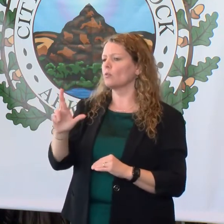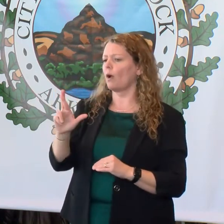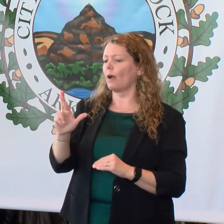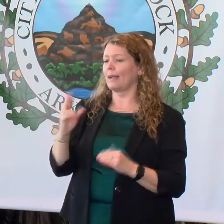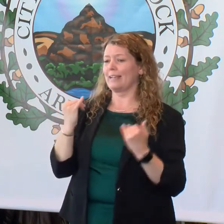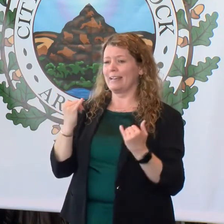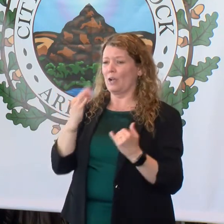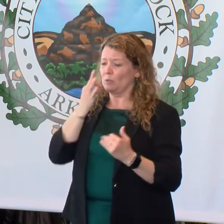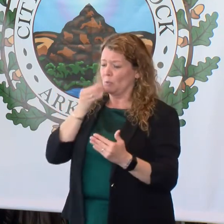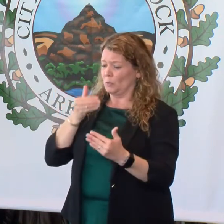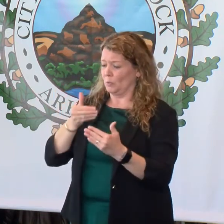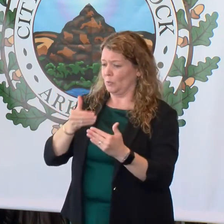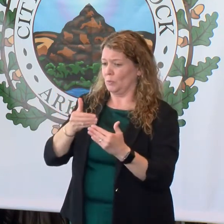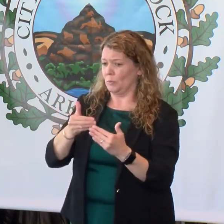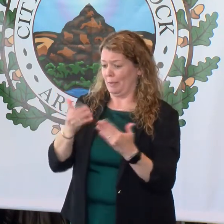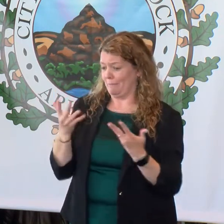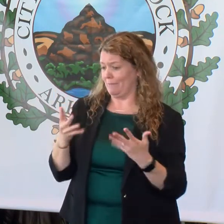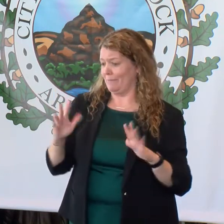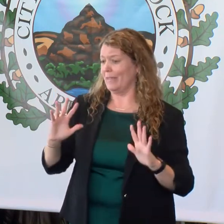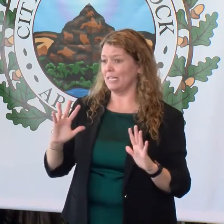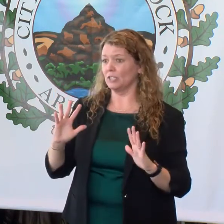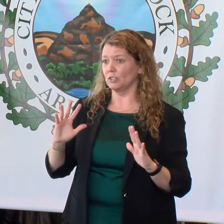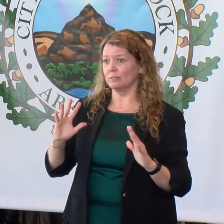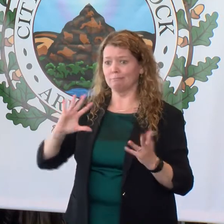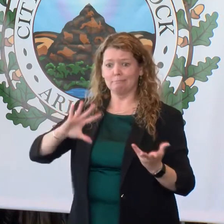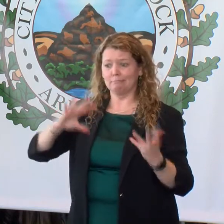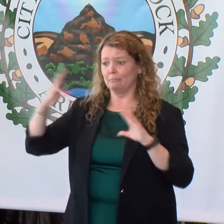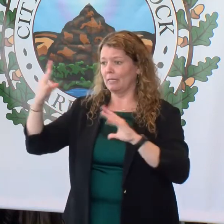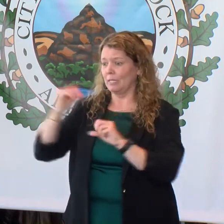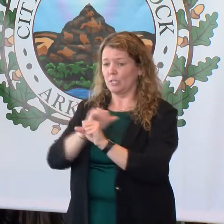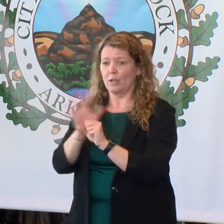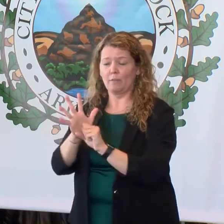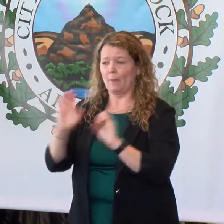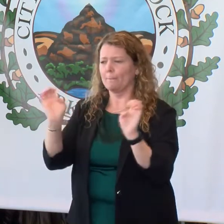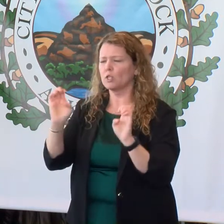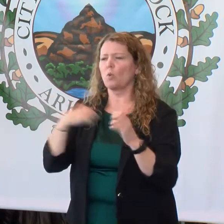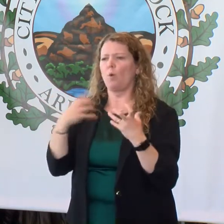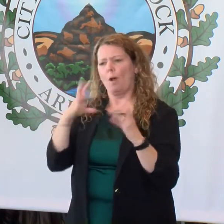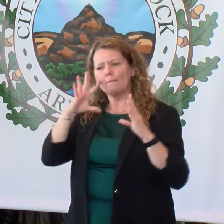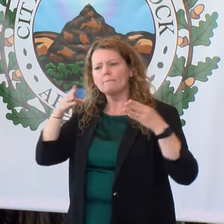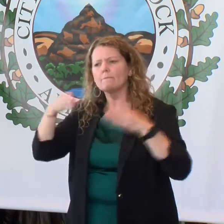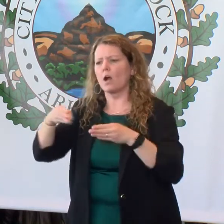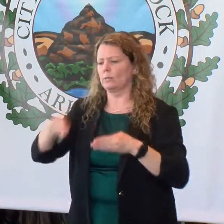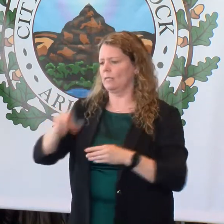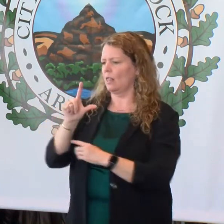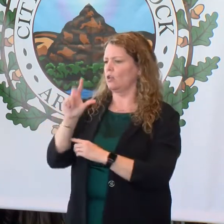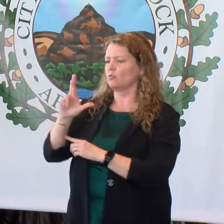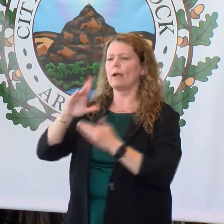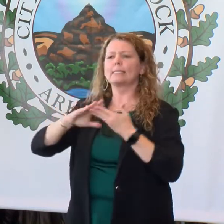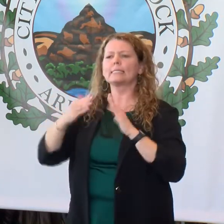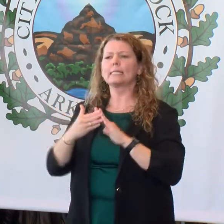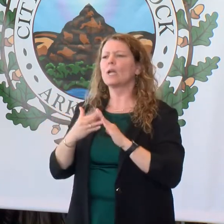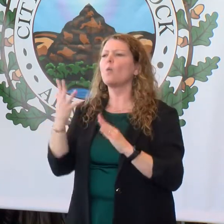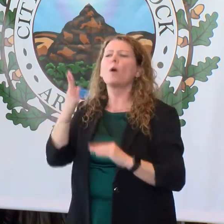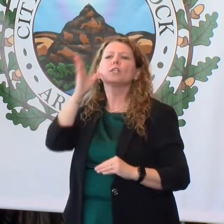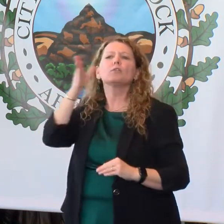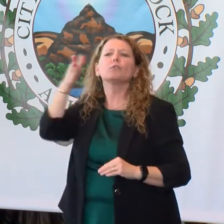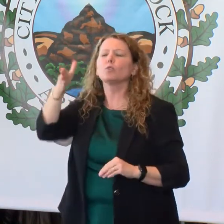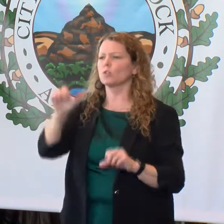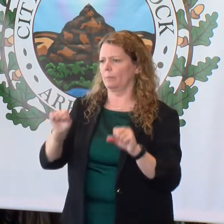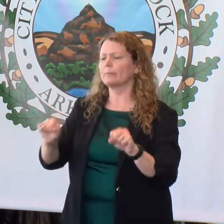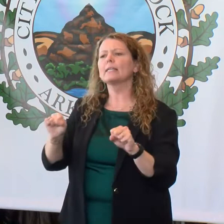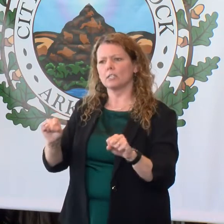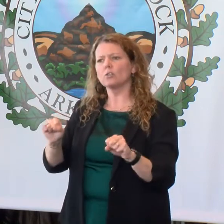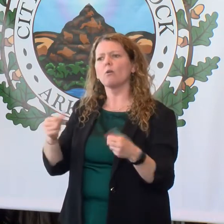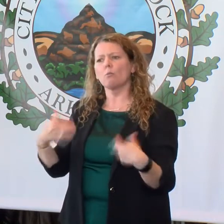pandemic, we must focus on our city's future and how we invest in our city's potential. And